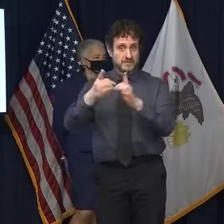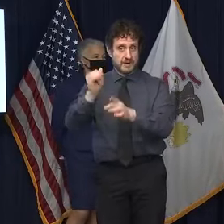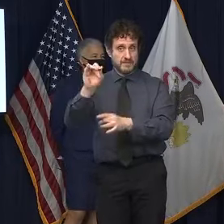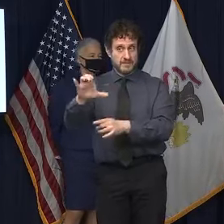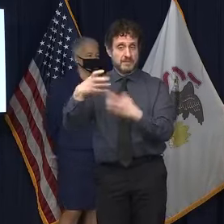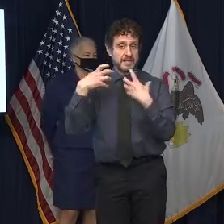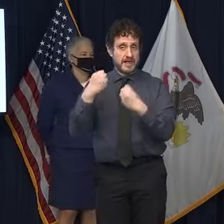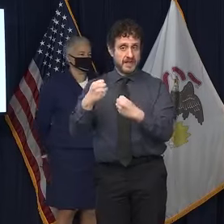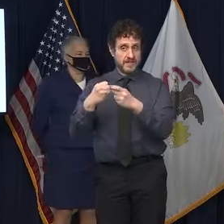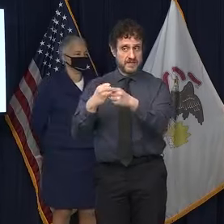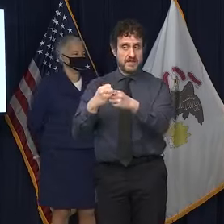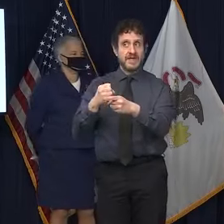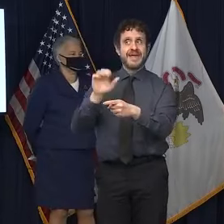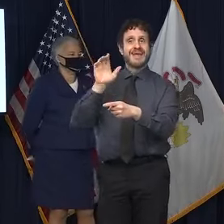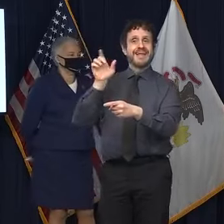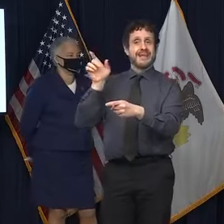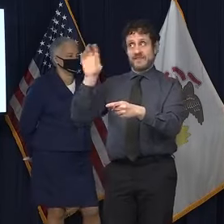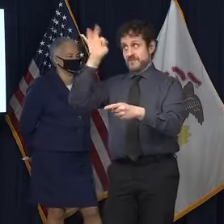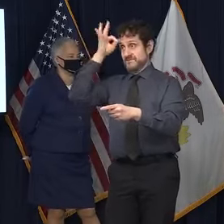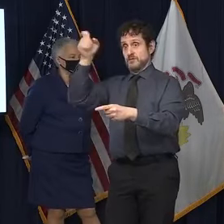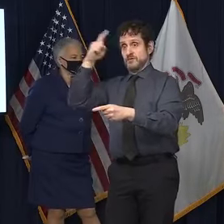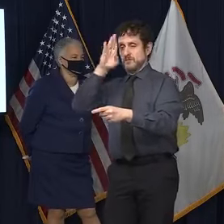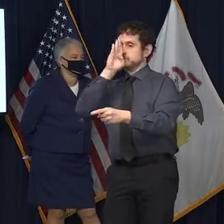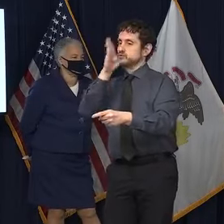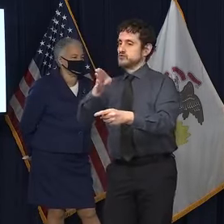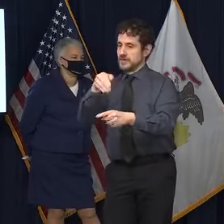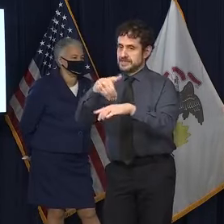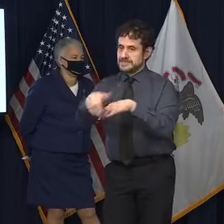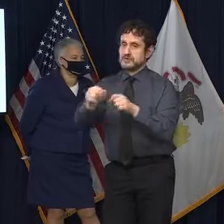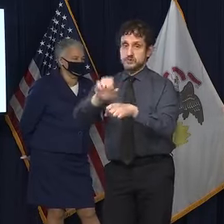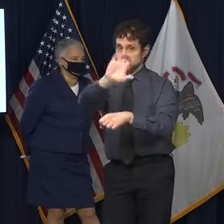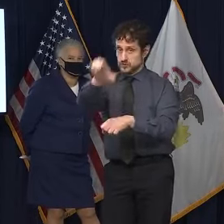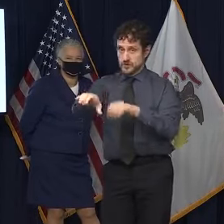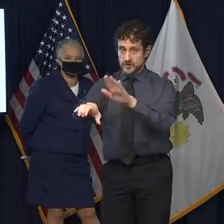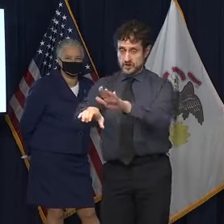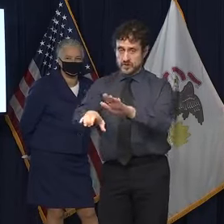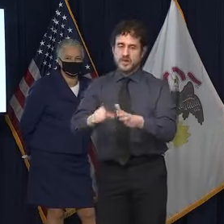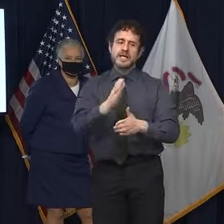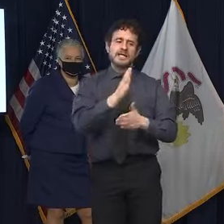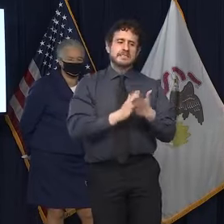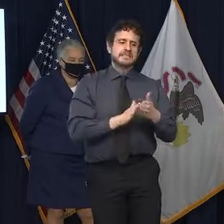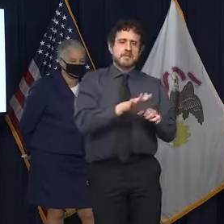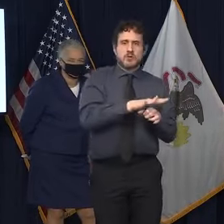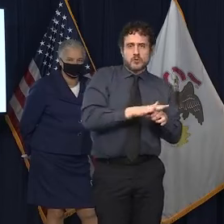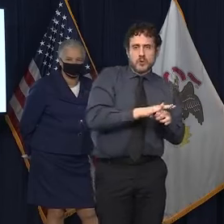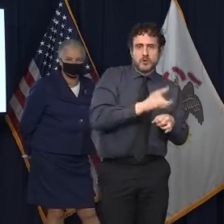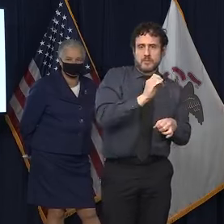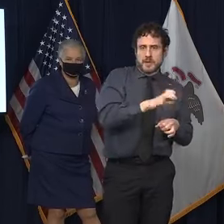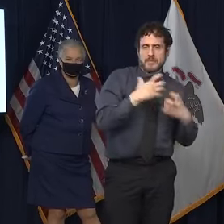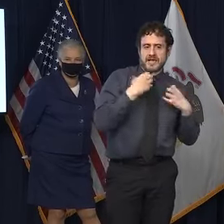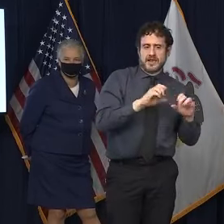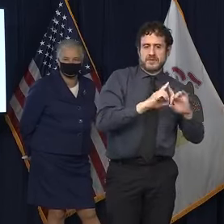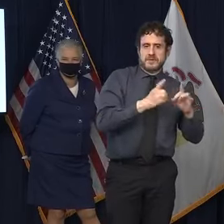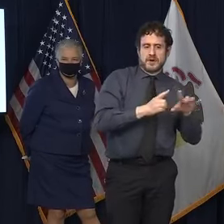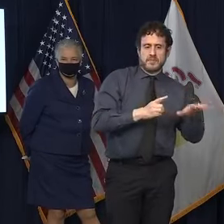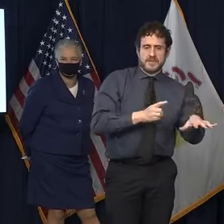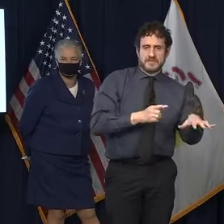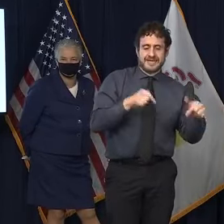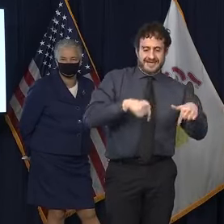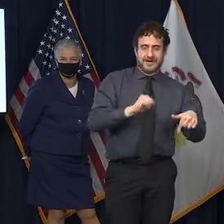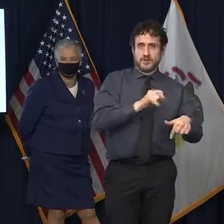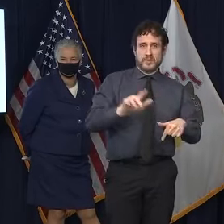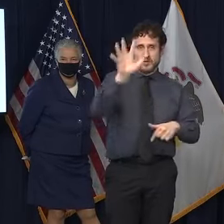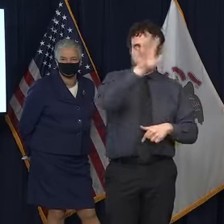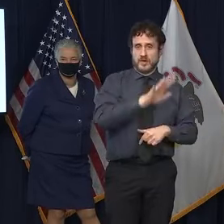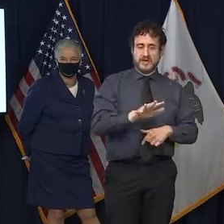who got their shipments directly from the federal government. So the local public health departments across the state get theirs